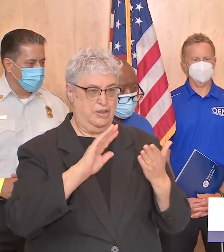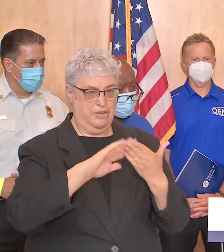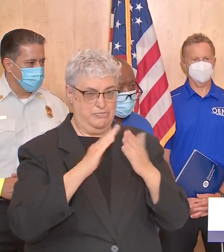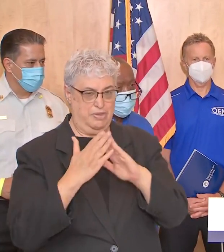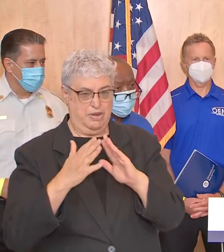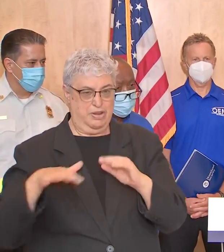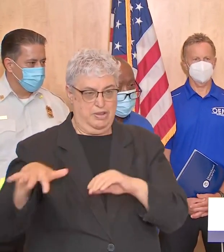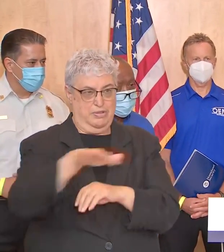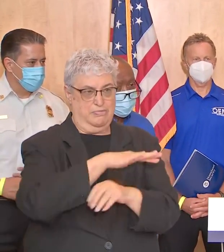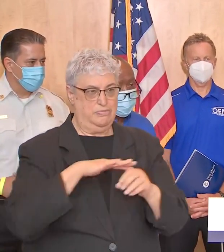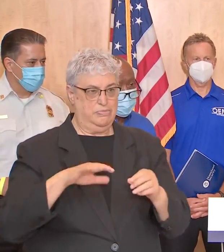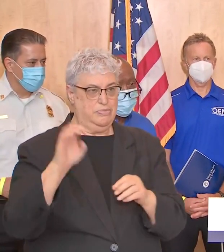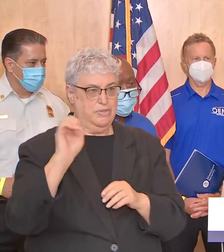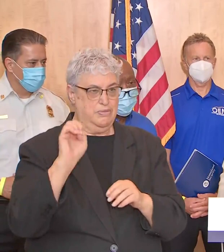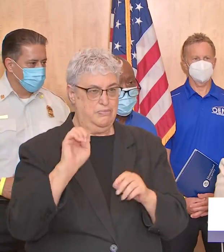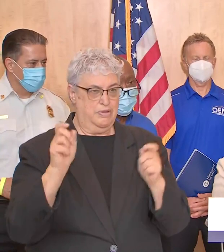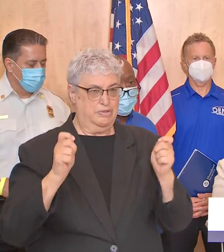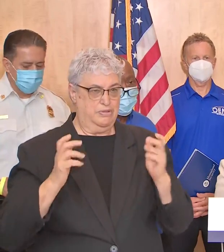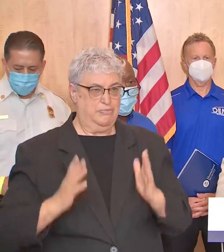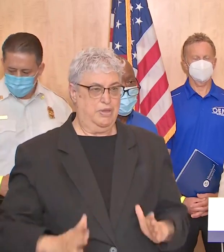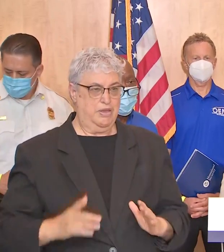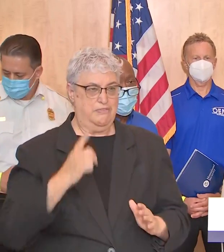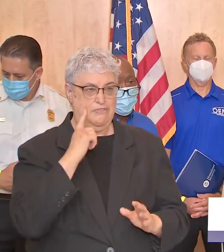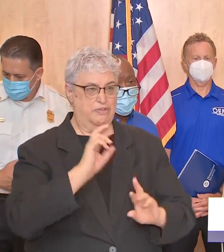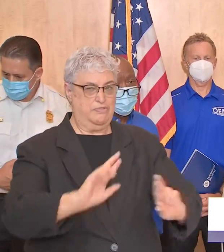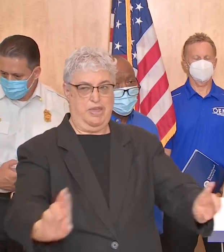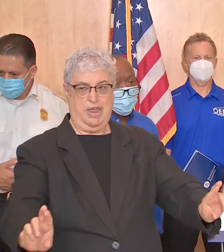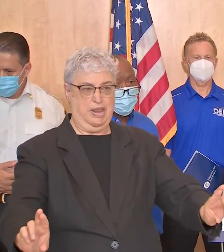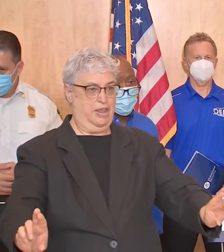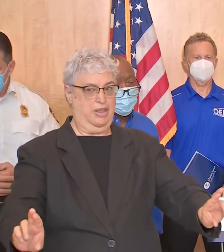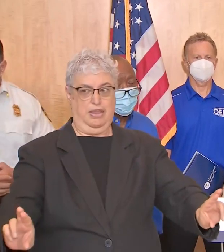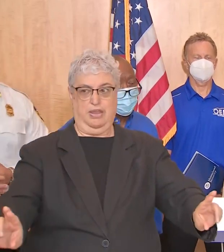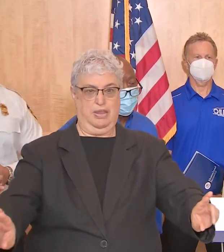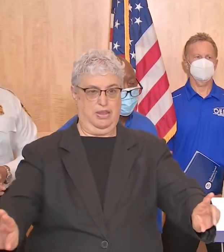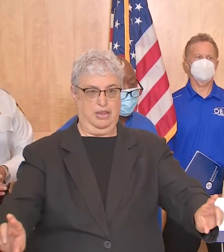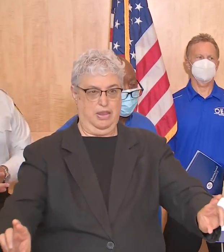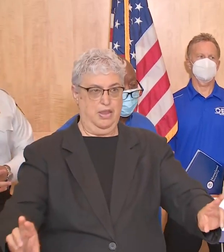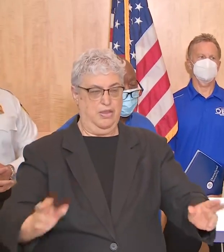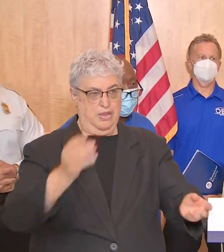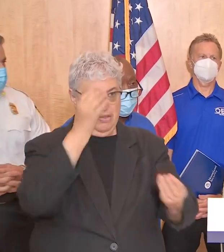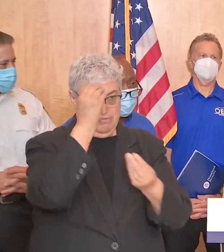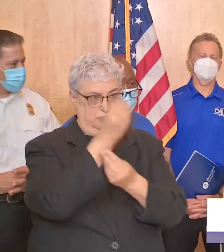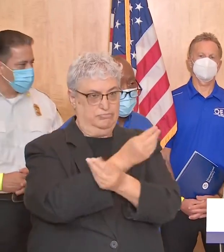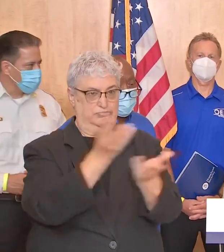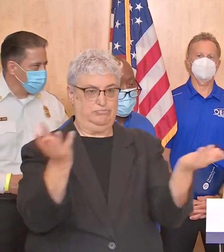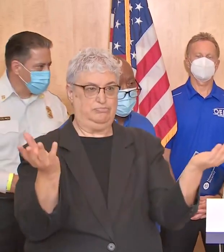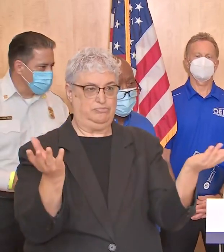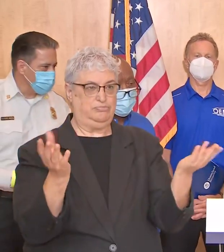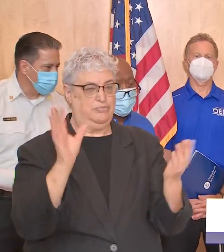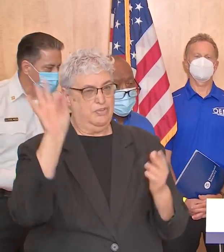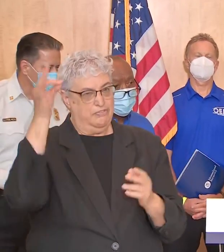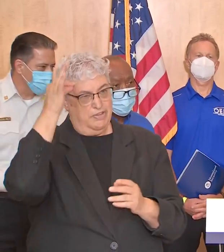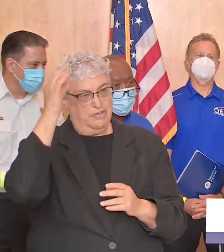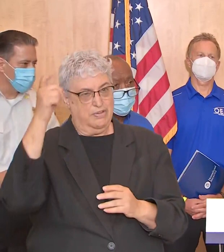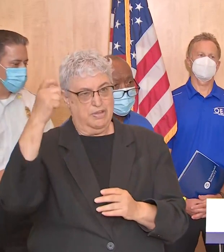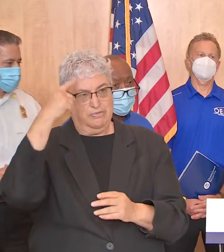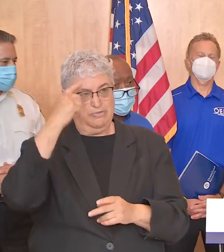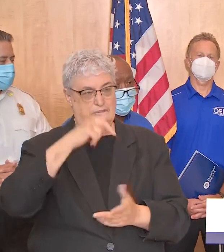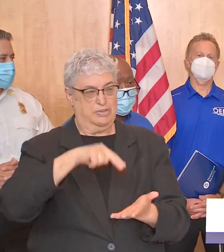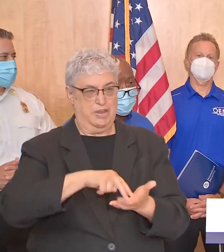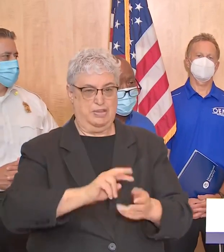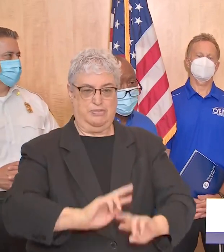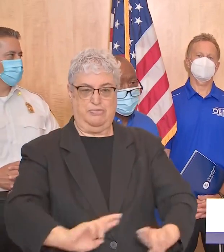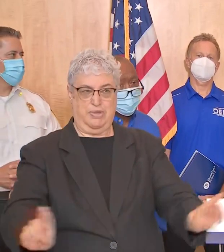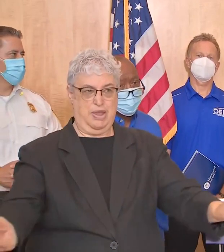of emergency managers for being prepared uh and to let you know that the federal government stands ready